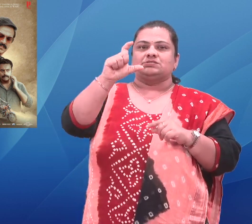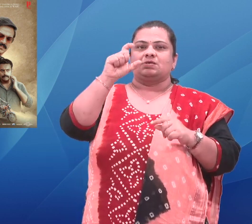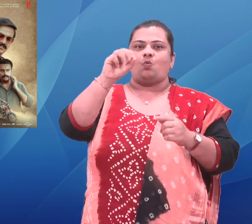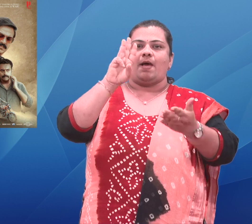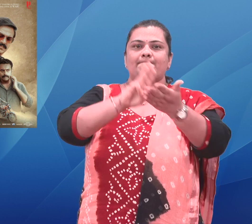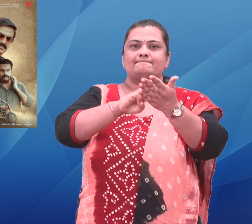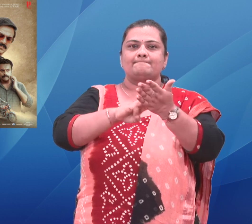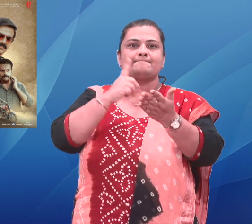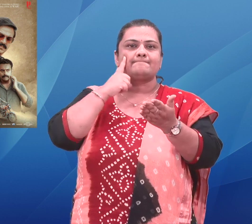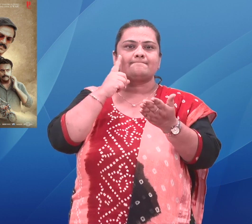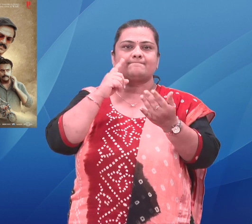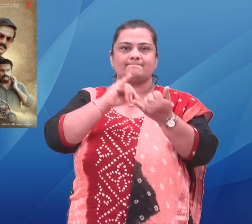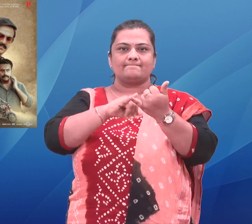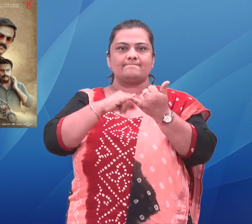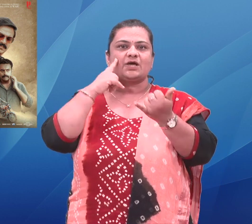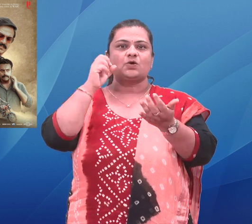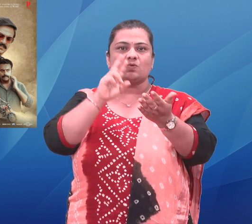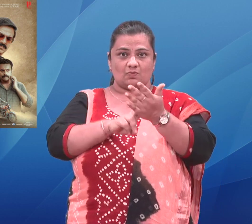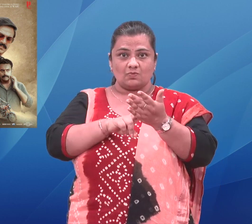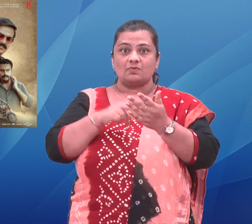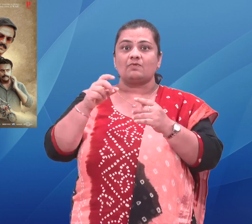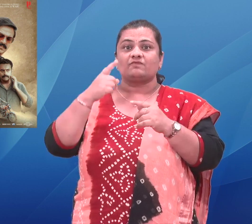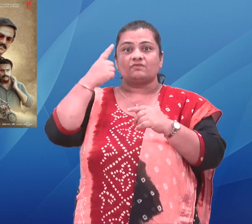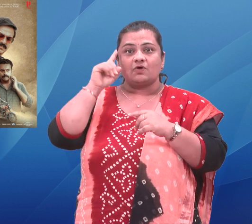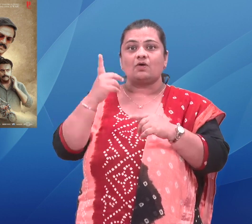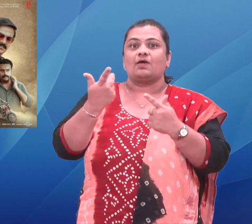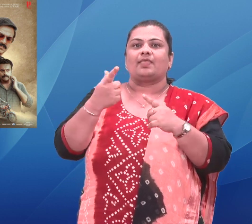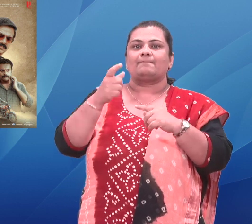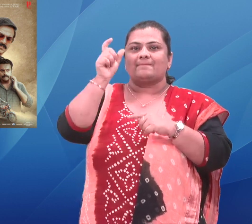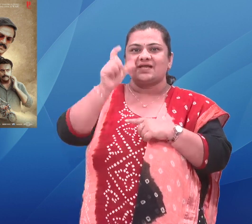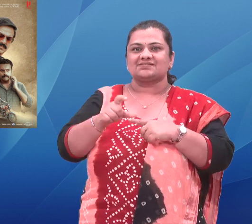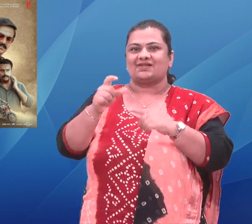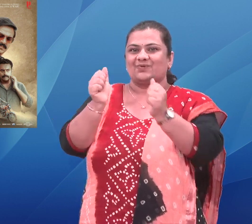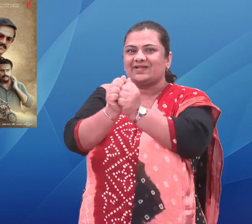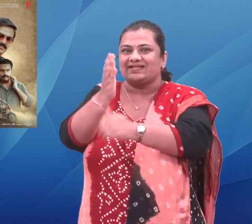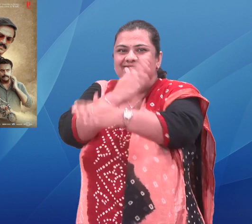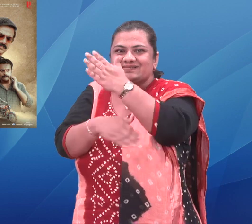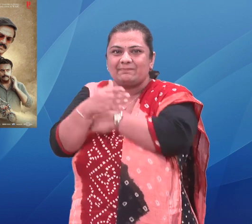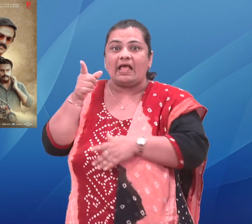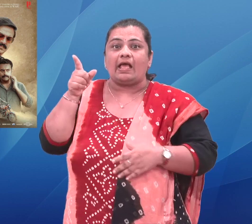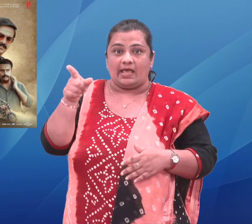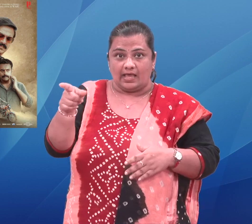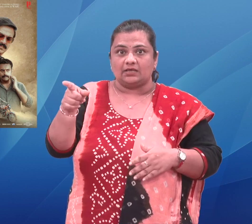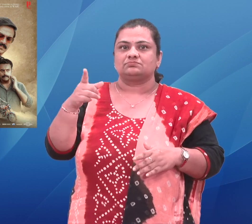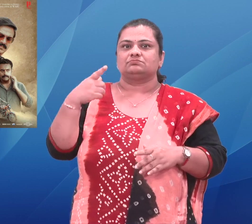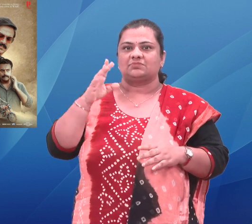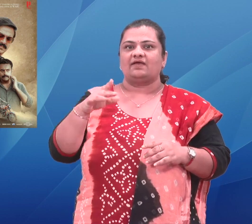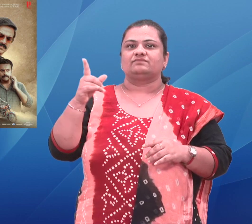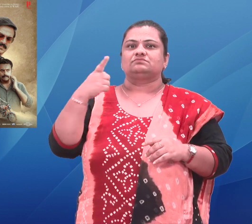and the producers based on a complaint filed by Parivar, an association of the parents of the differently-abled children. In the